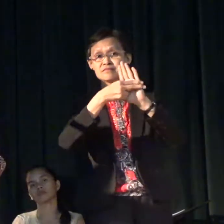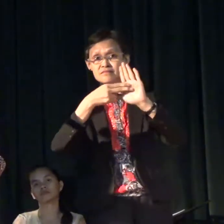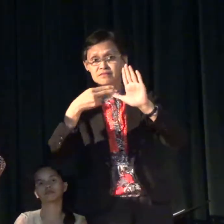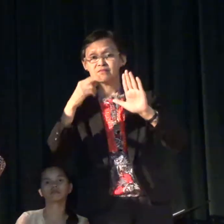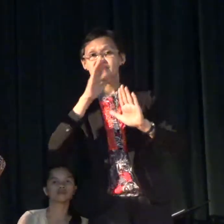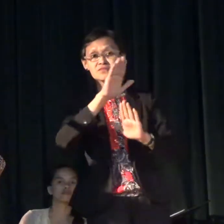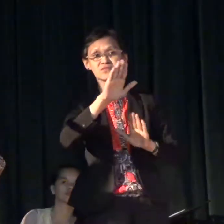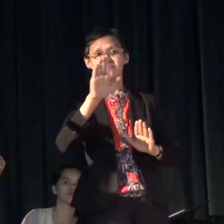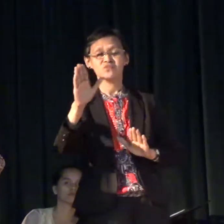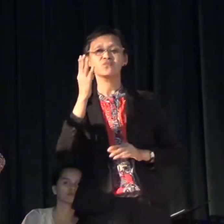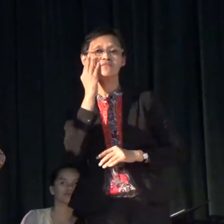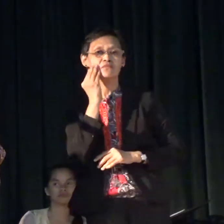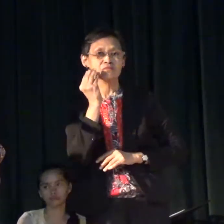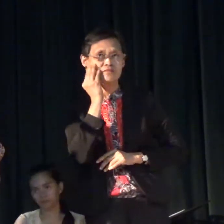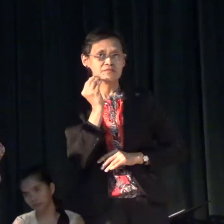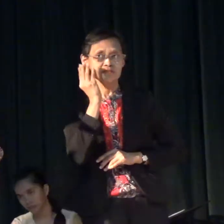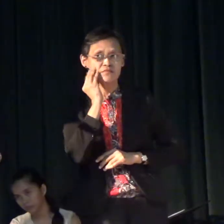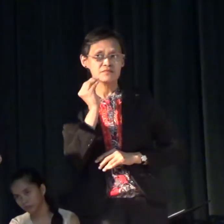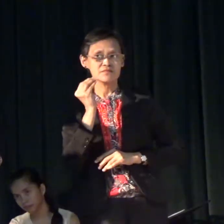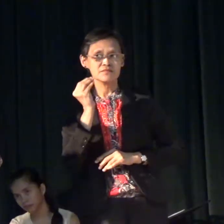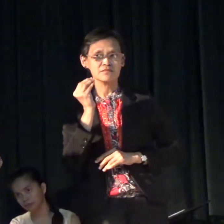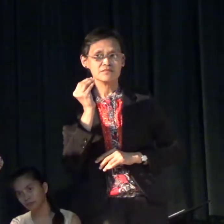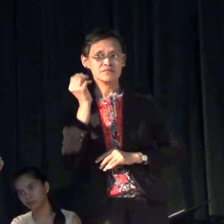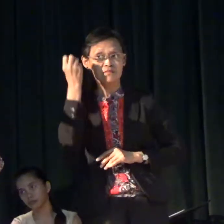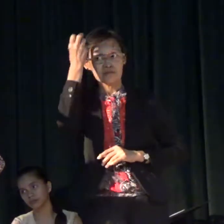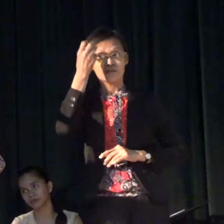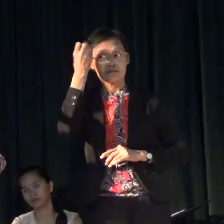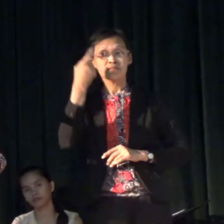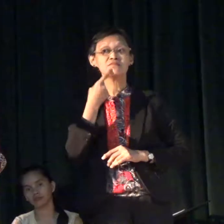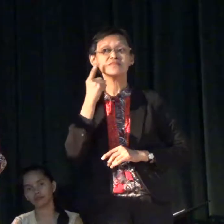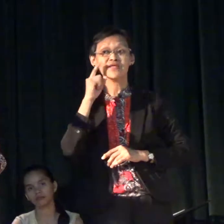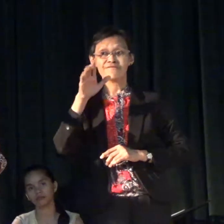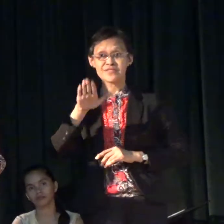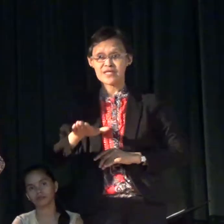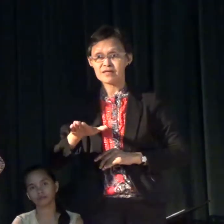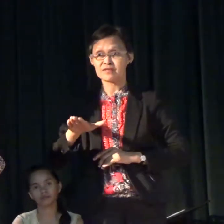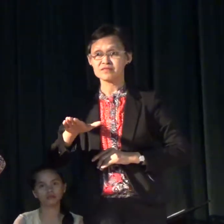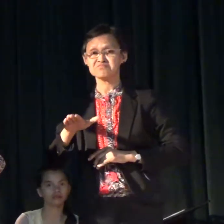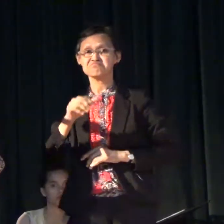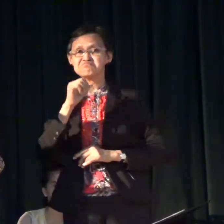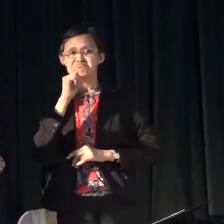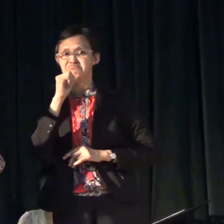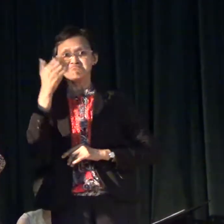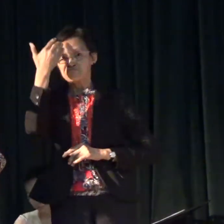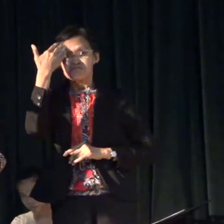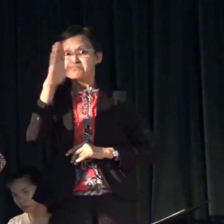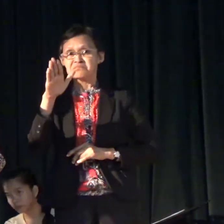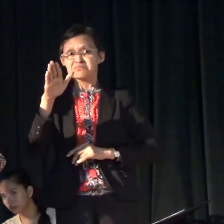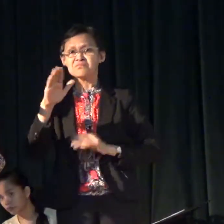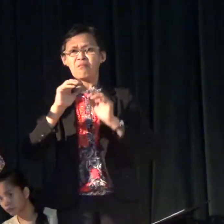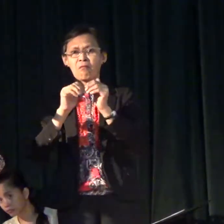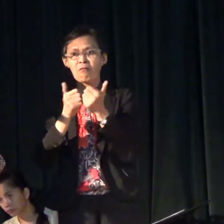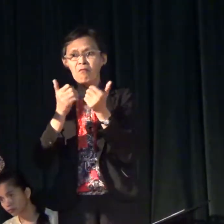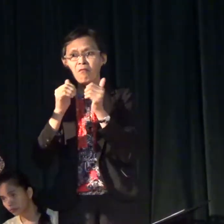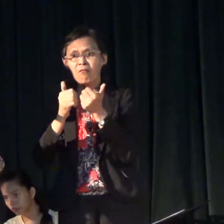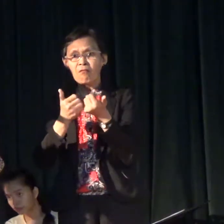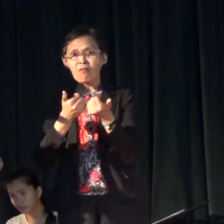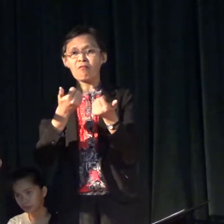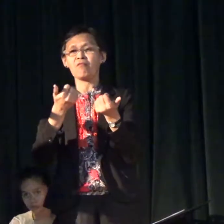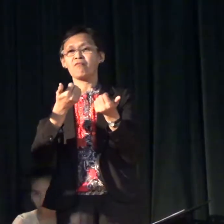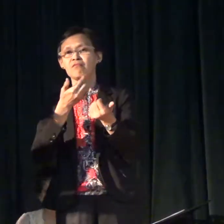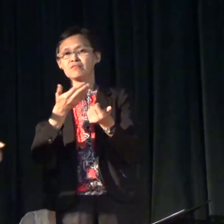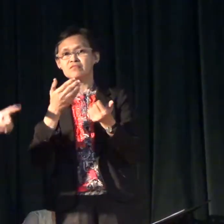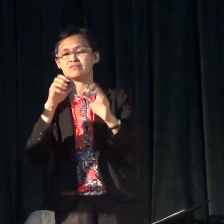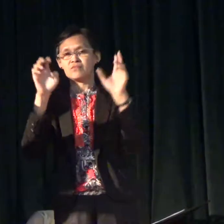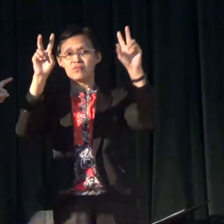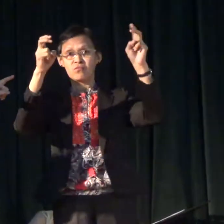experiences. Think about the deaf child who who doesn't really know how things are called.